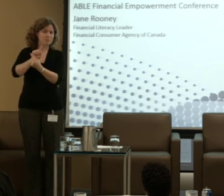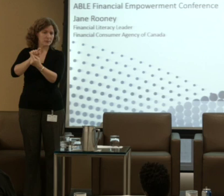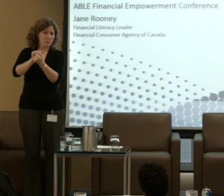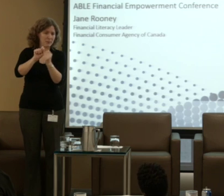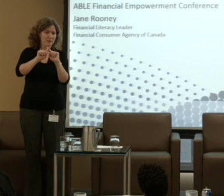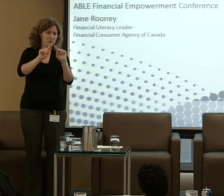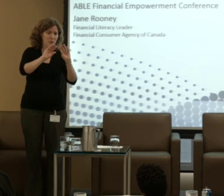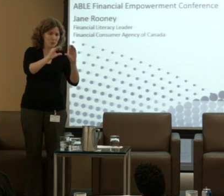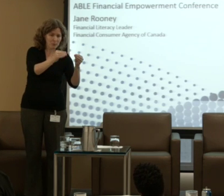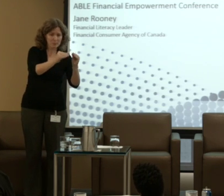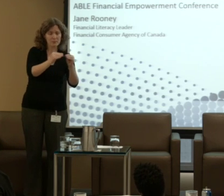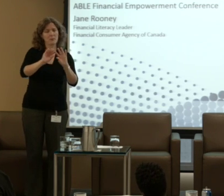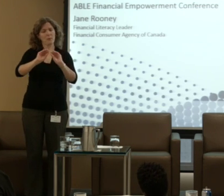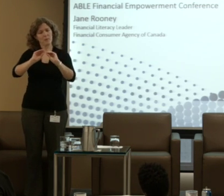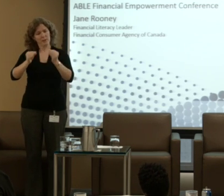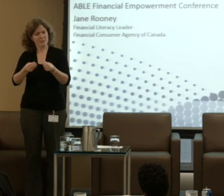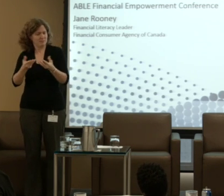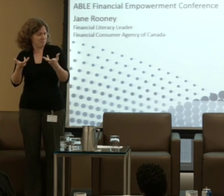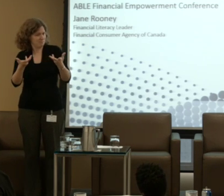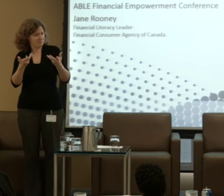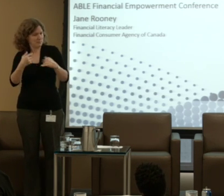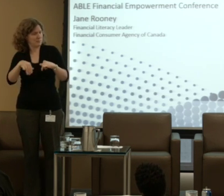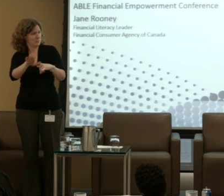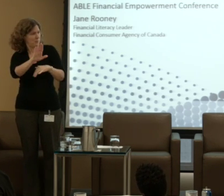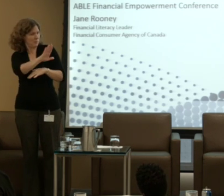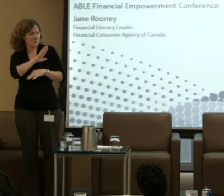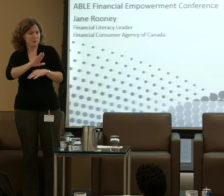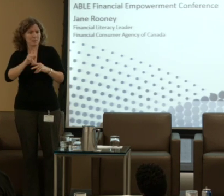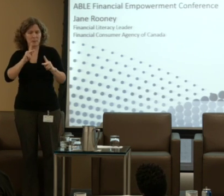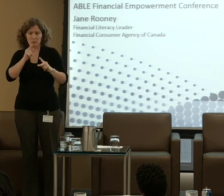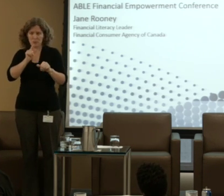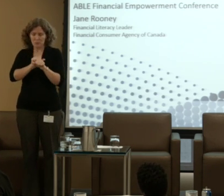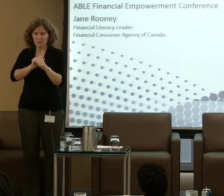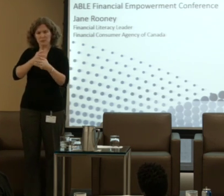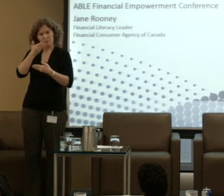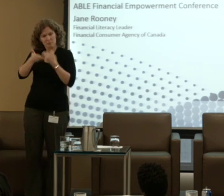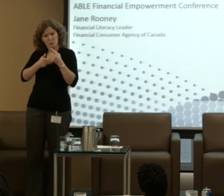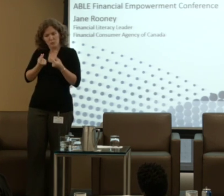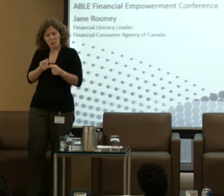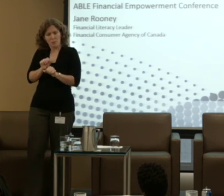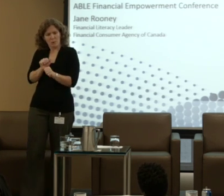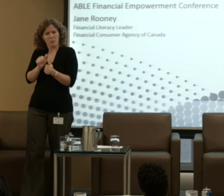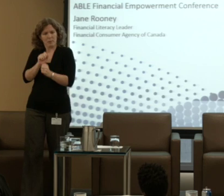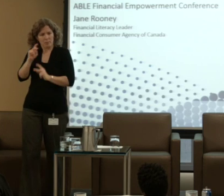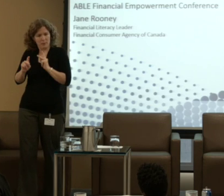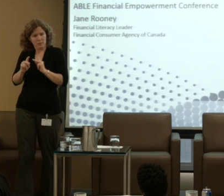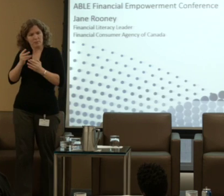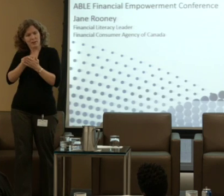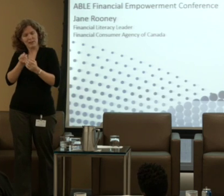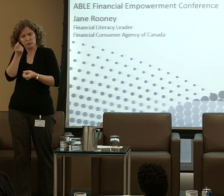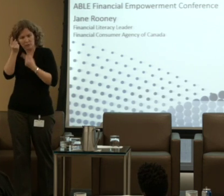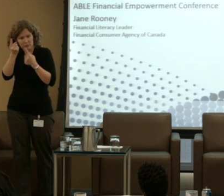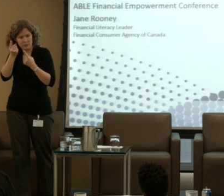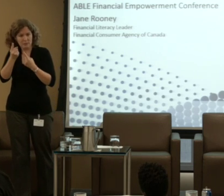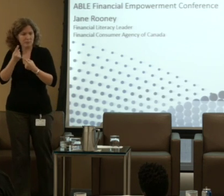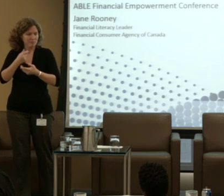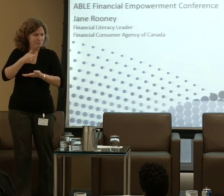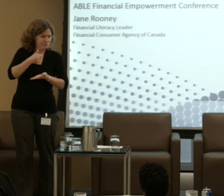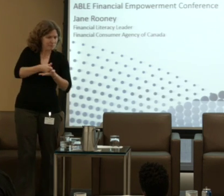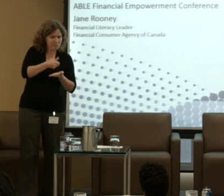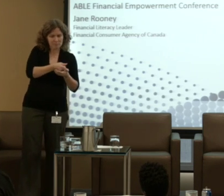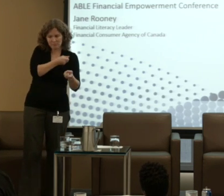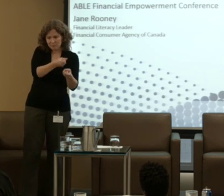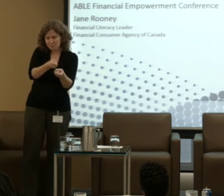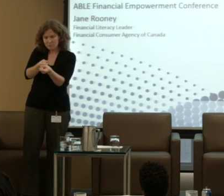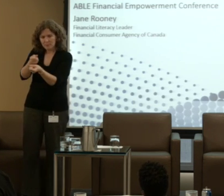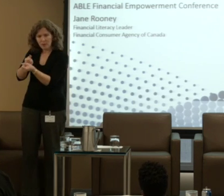and organizations like yours. People on the front line of financial literacy. People touching and helping the lives of